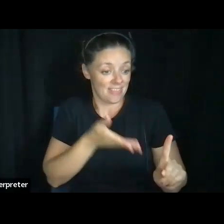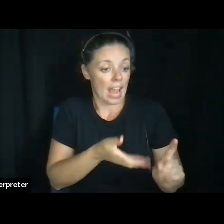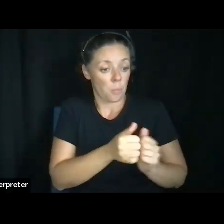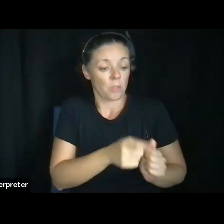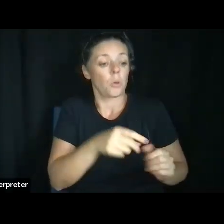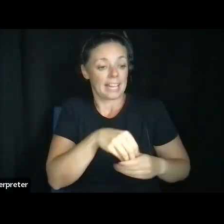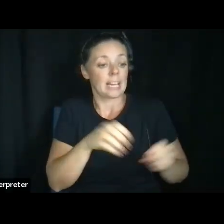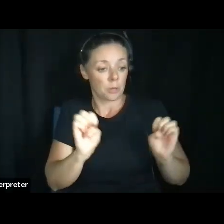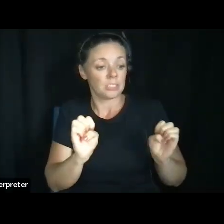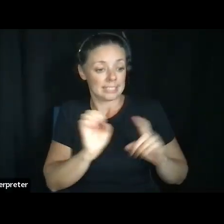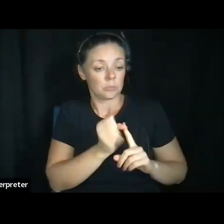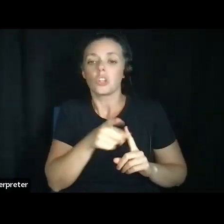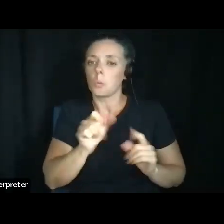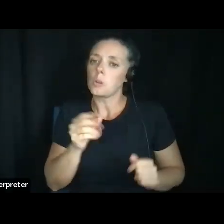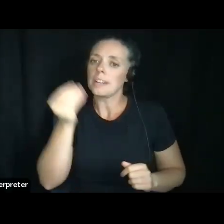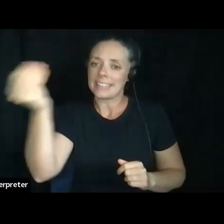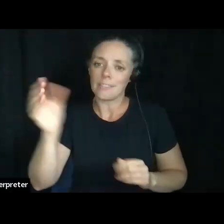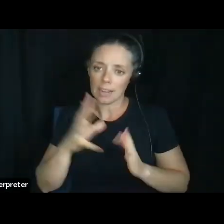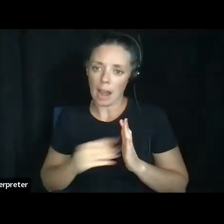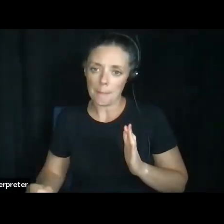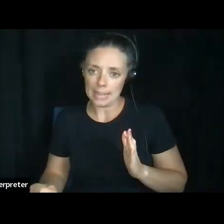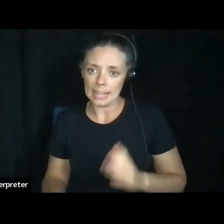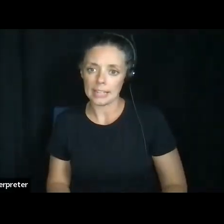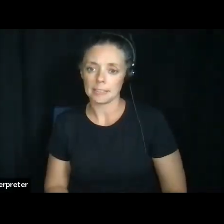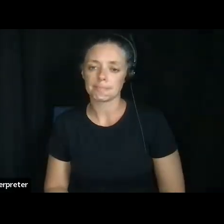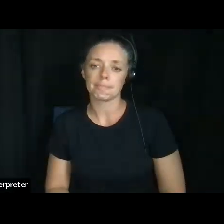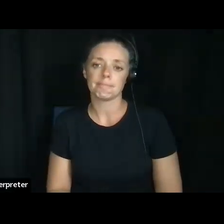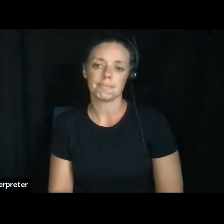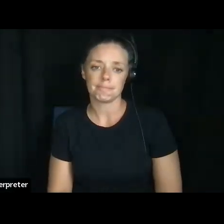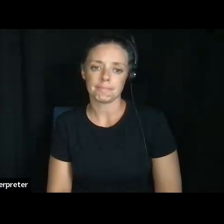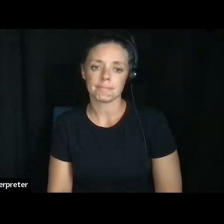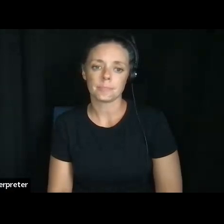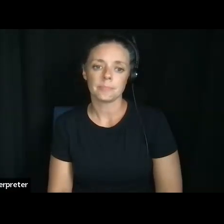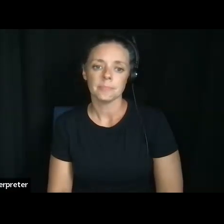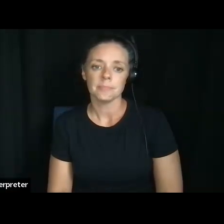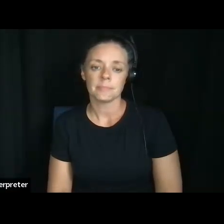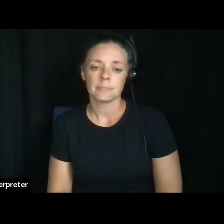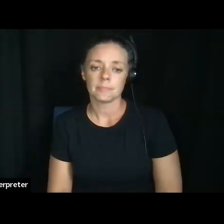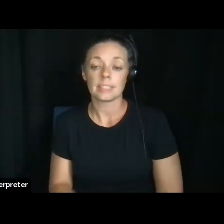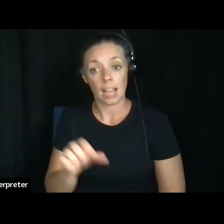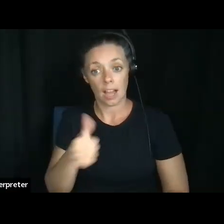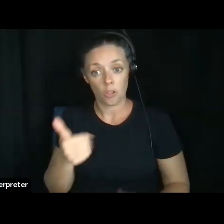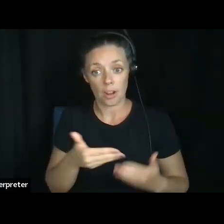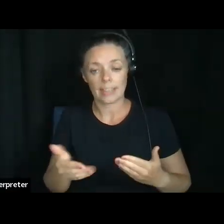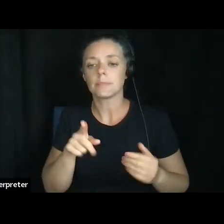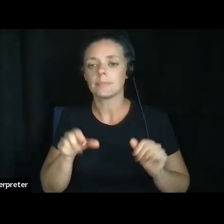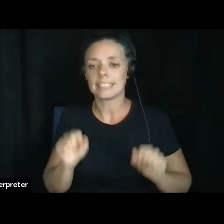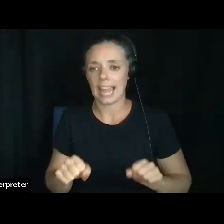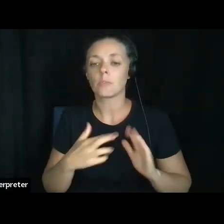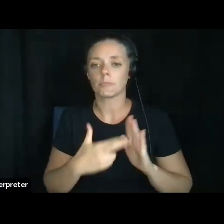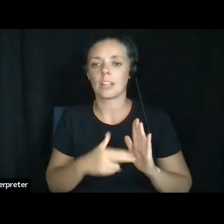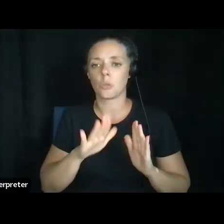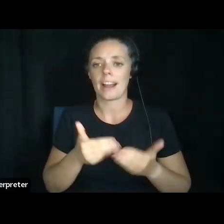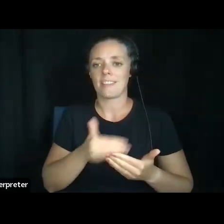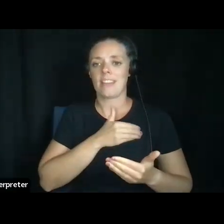give copies to that person or that organization. The other thing is, is that you can register your advanced